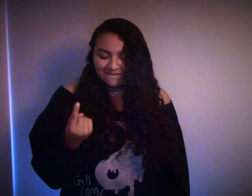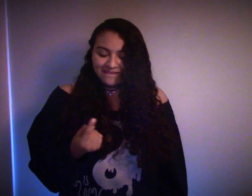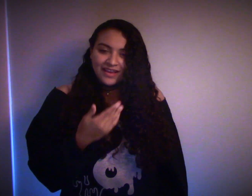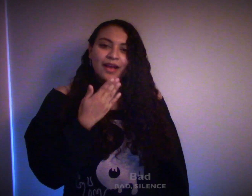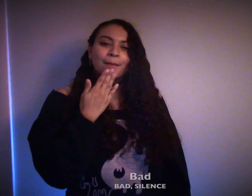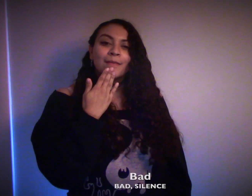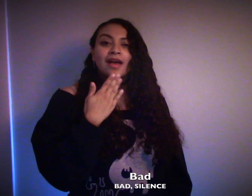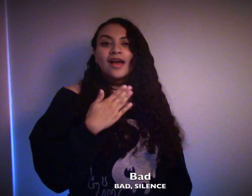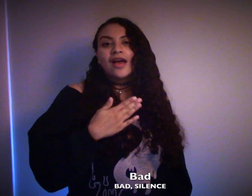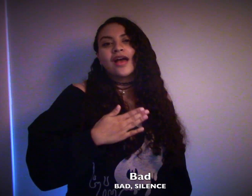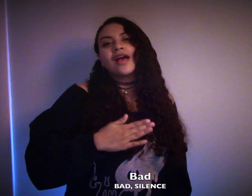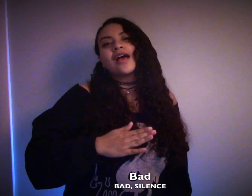Bad